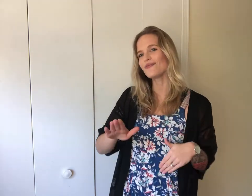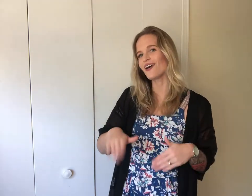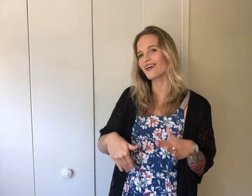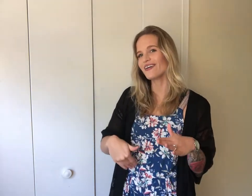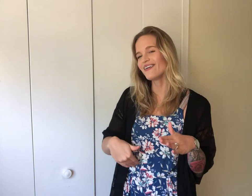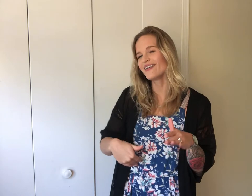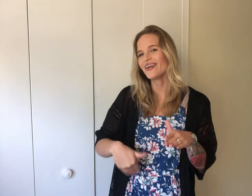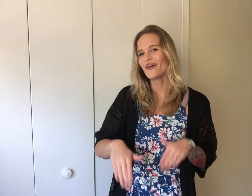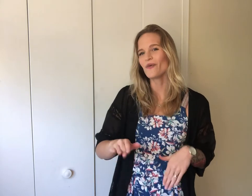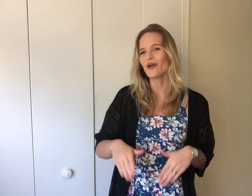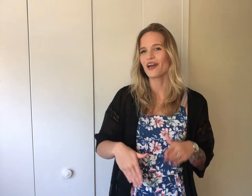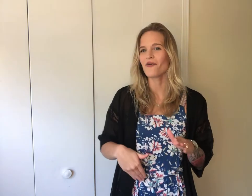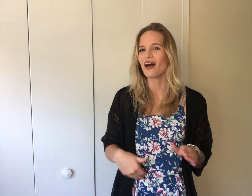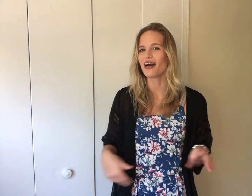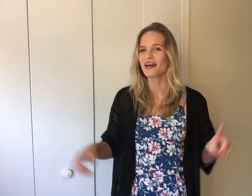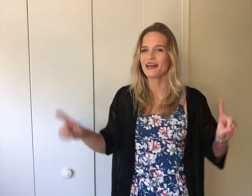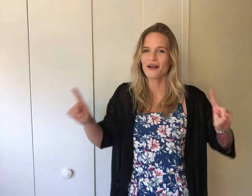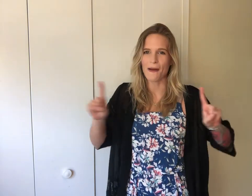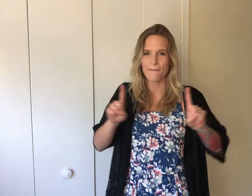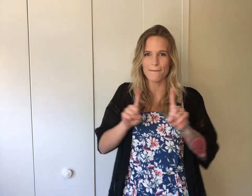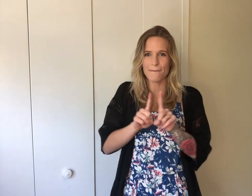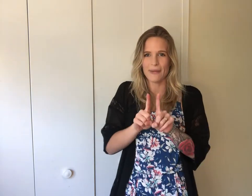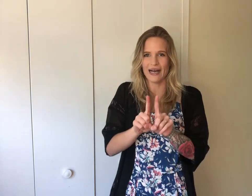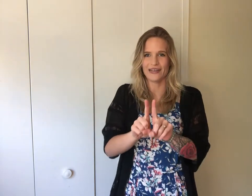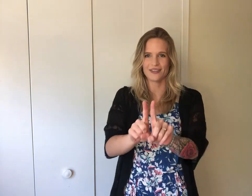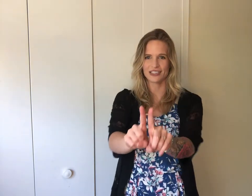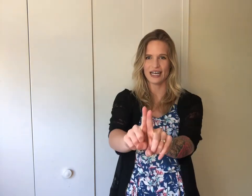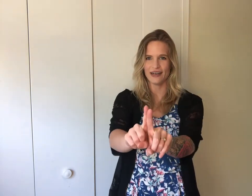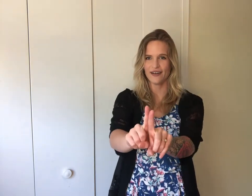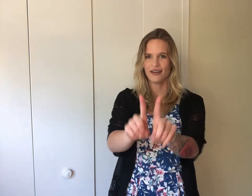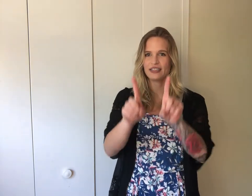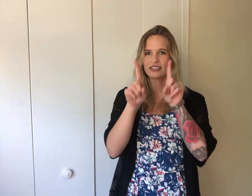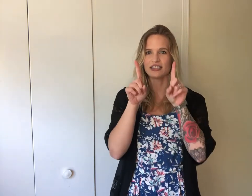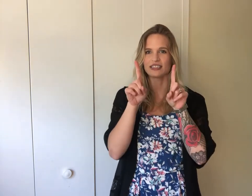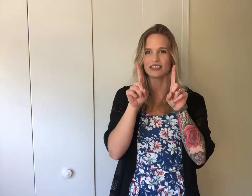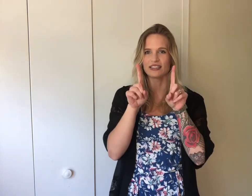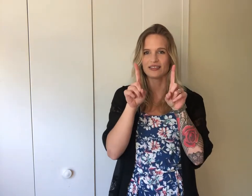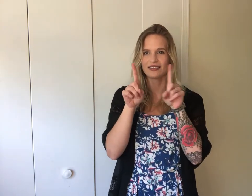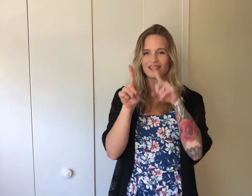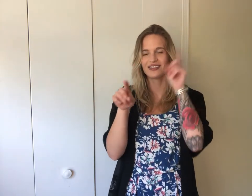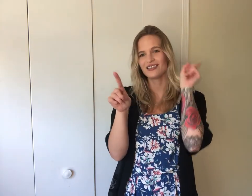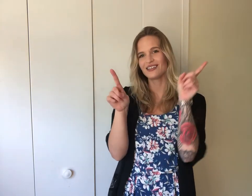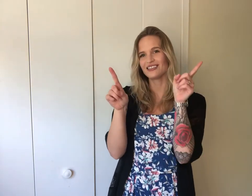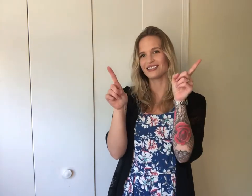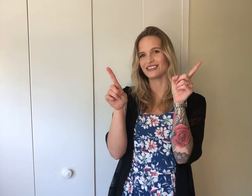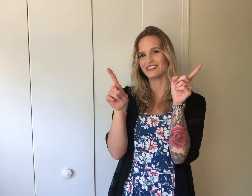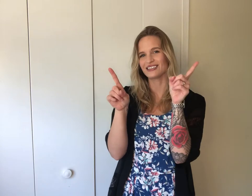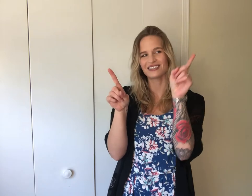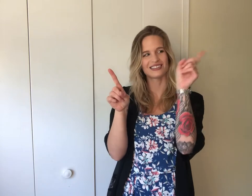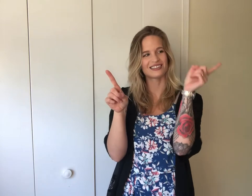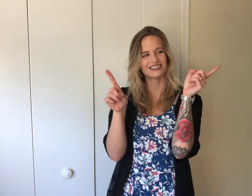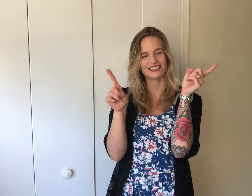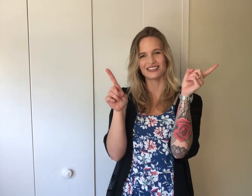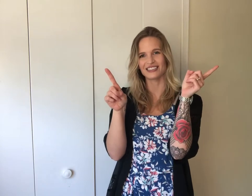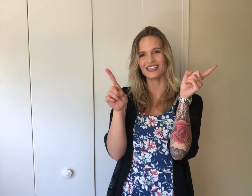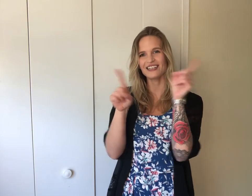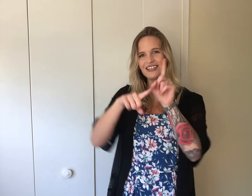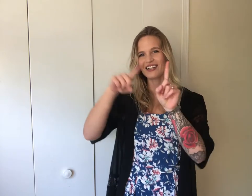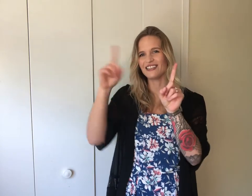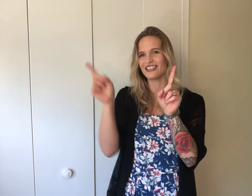walking, when I walk by your side. So these are, this is the singer, and